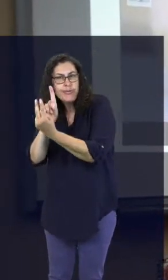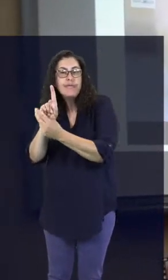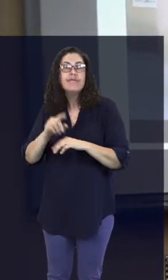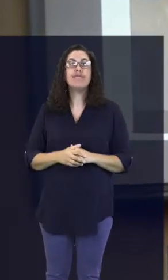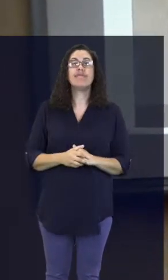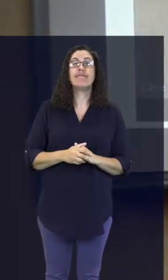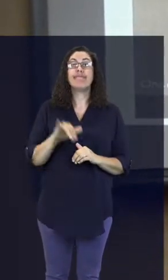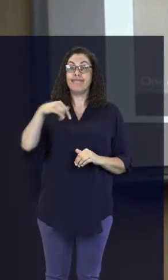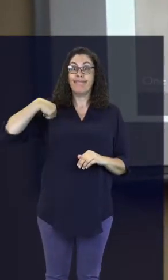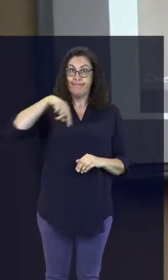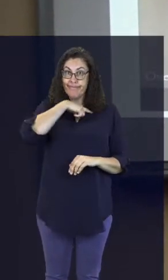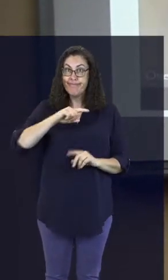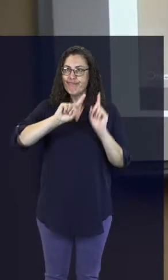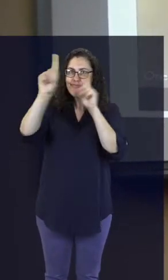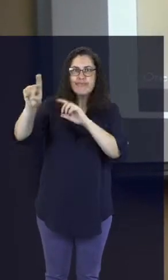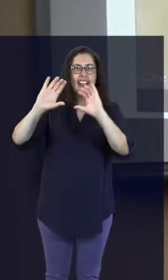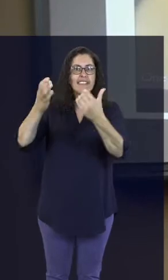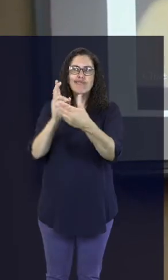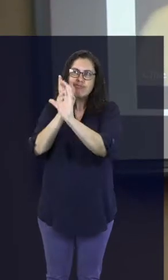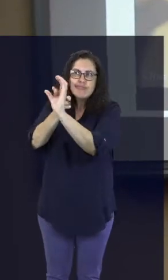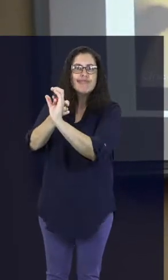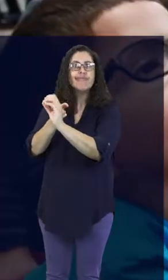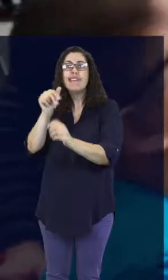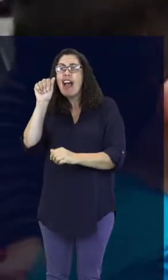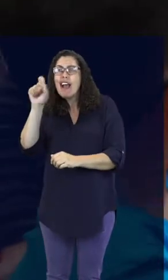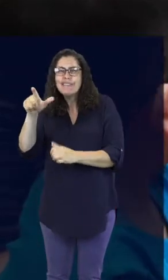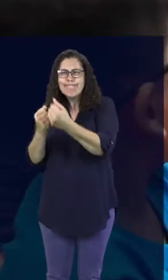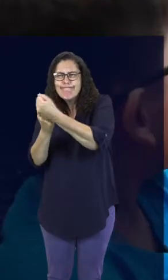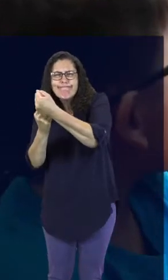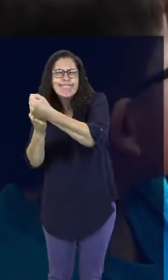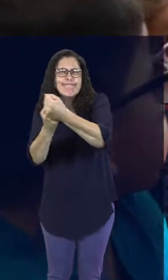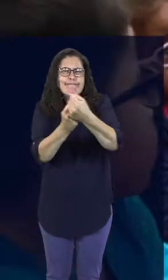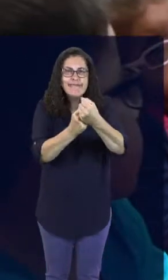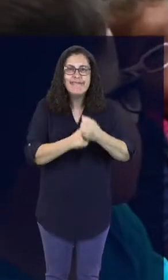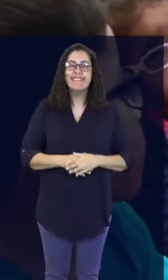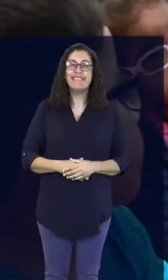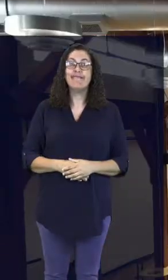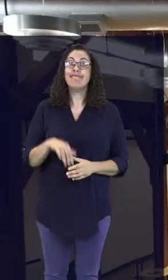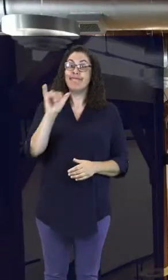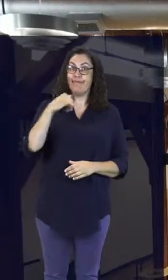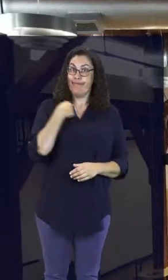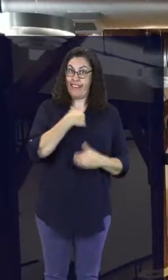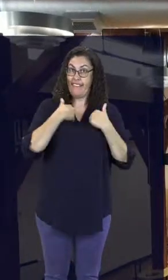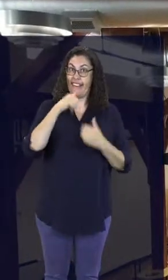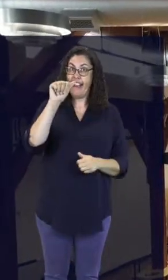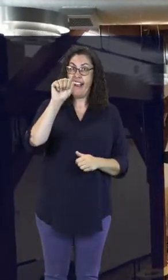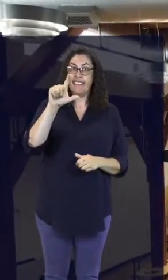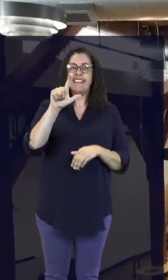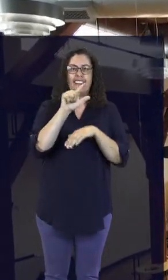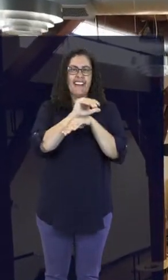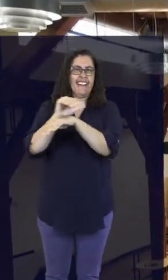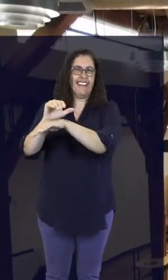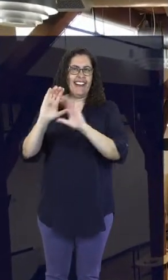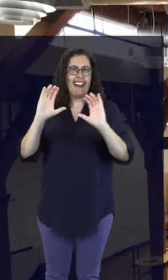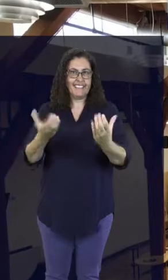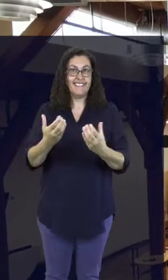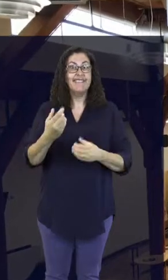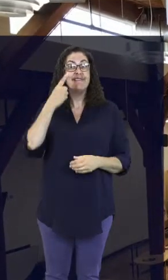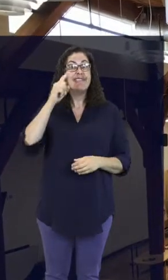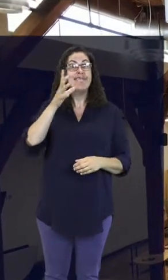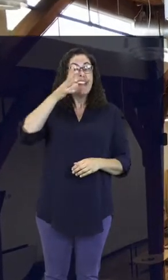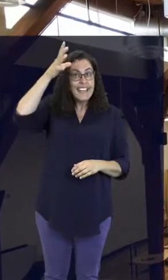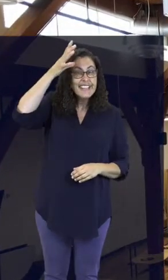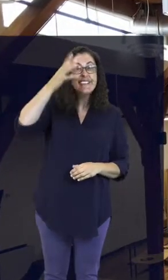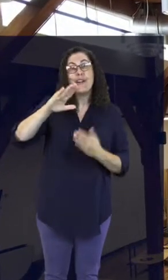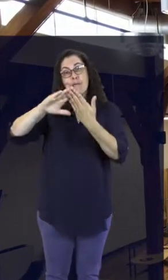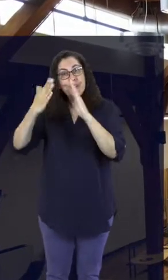join our courses or classes to help the students while in class. And we also offer classes in the evening